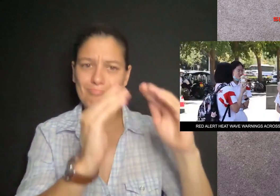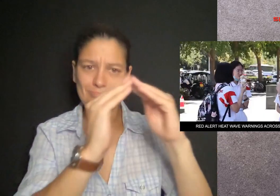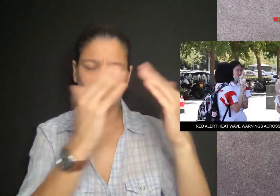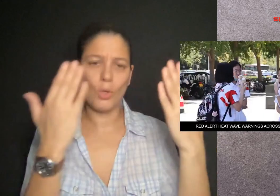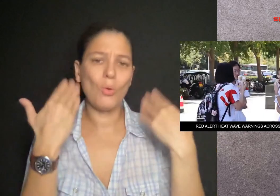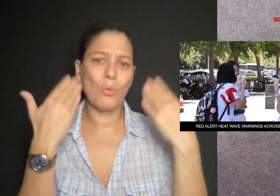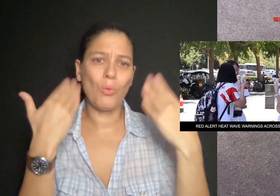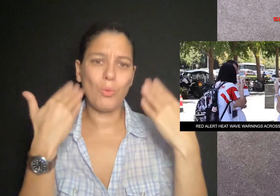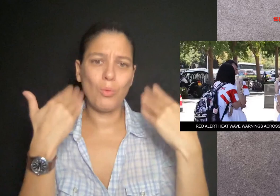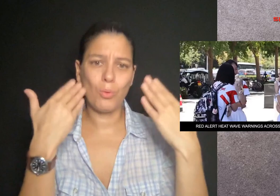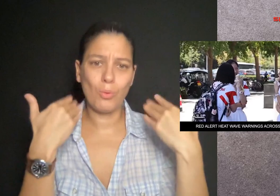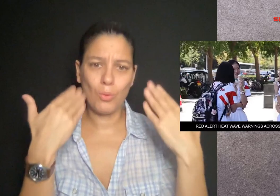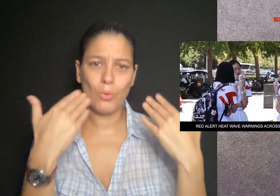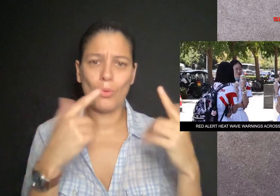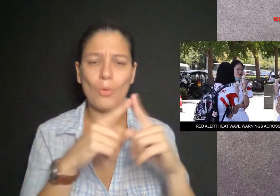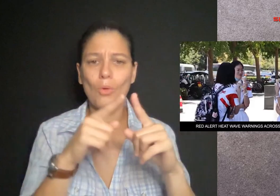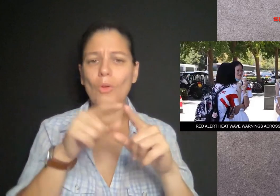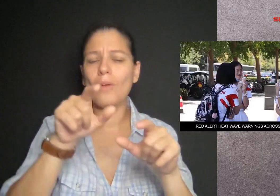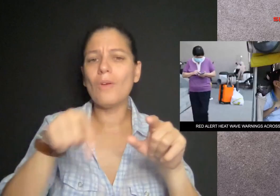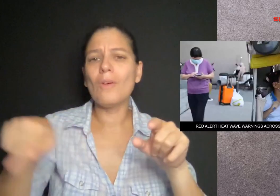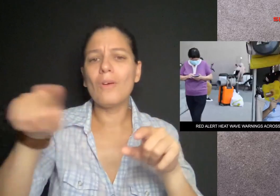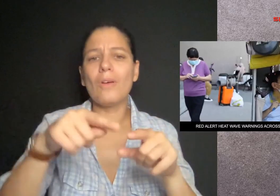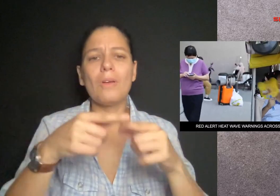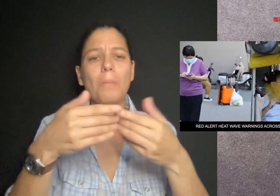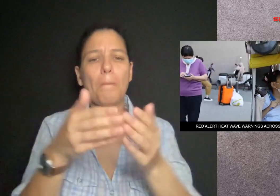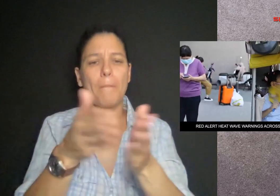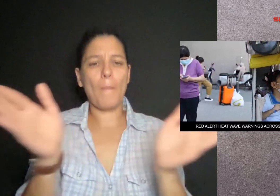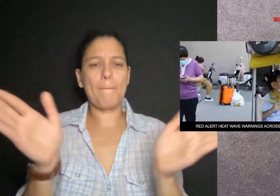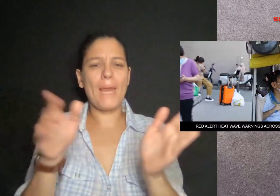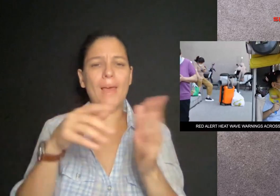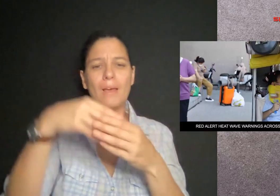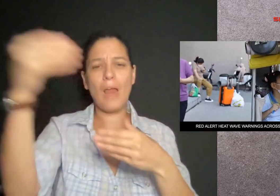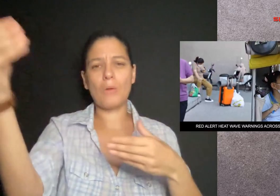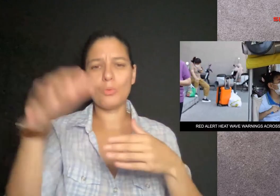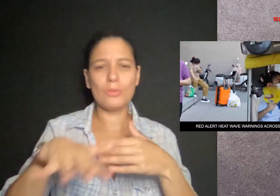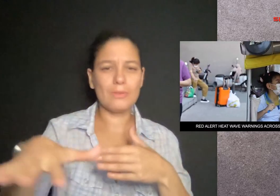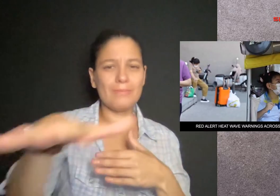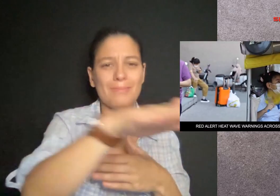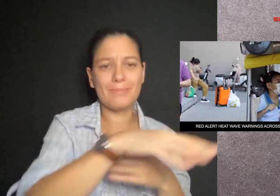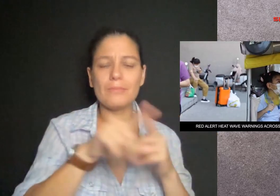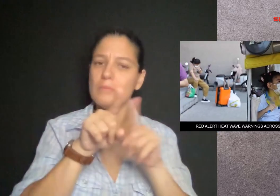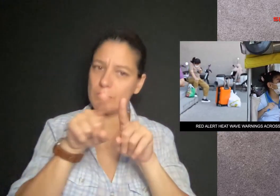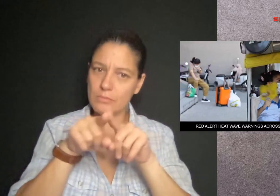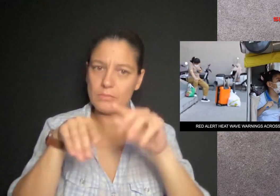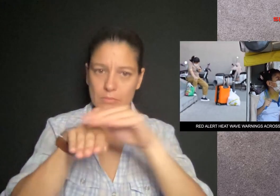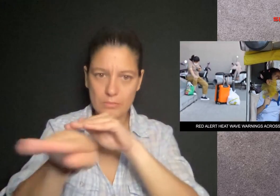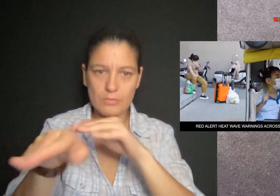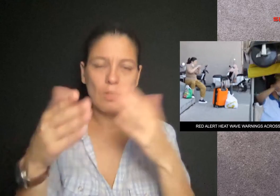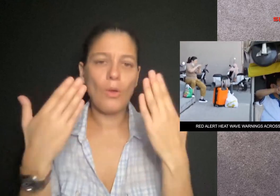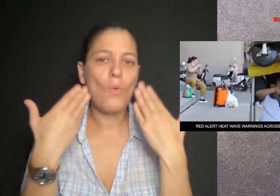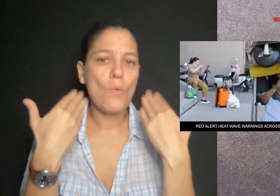Residents have been staying in air raid shelters and hanging out at public fountains just to stay cool.